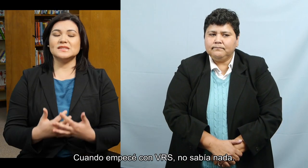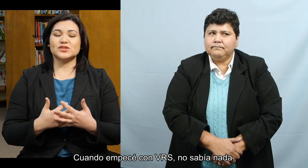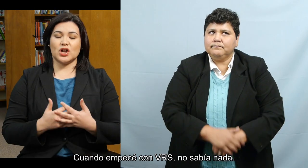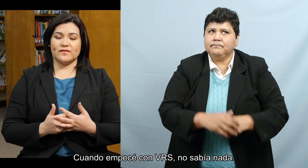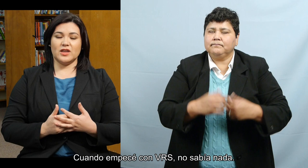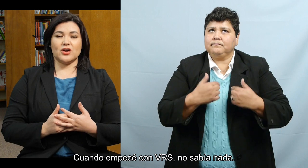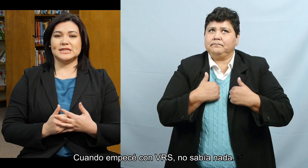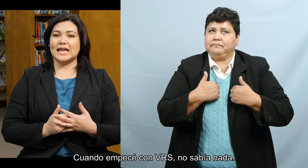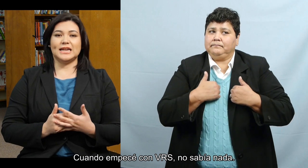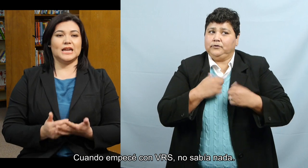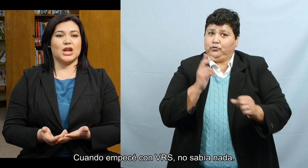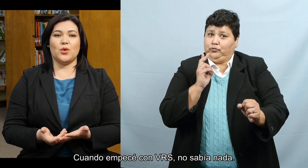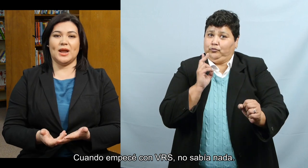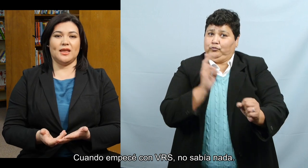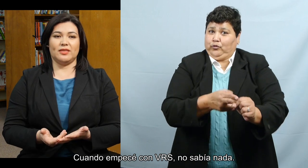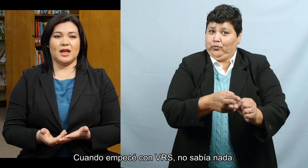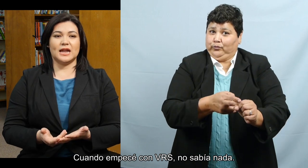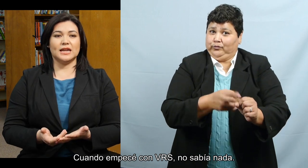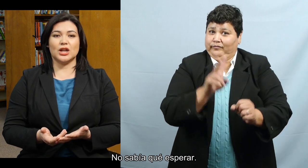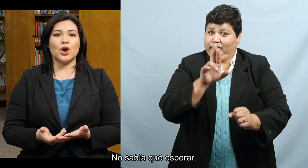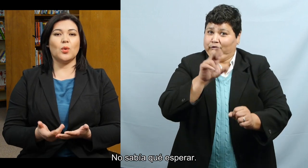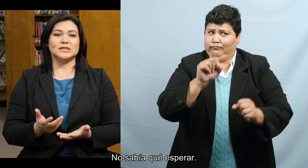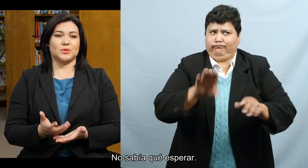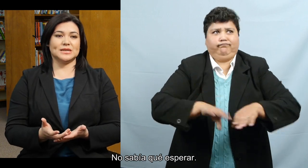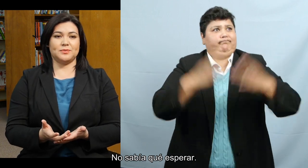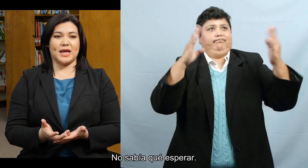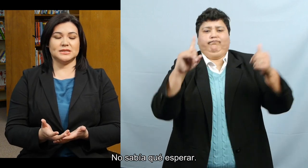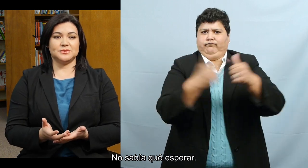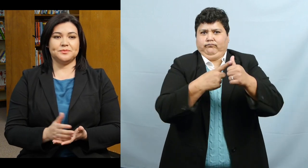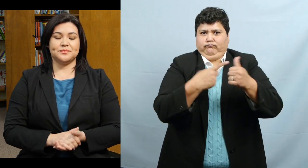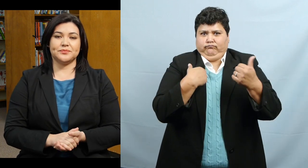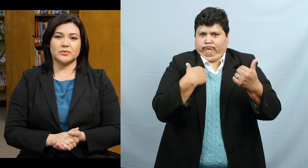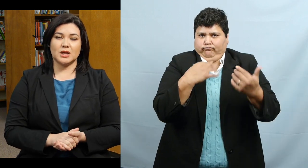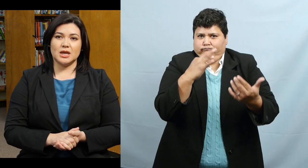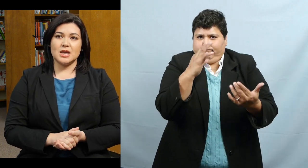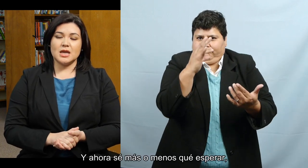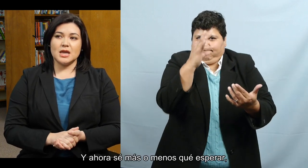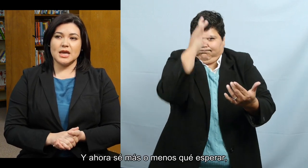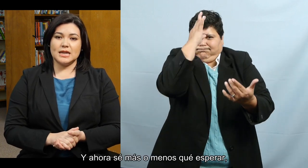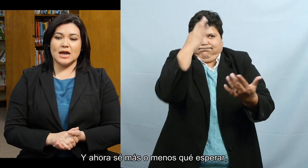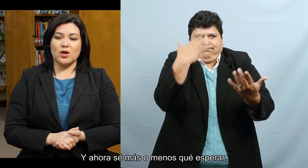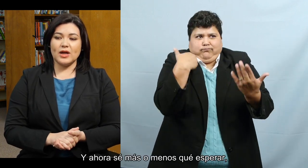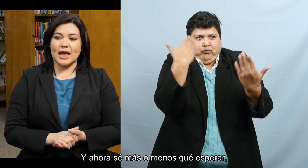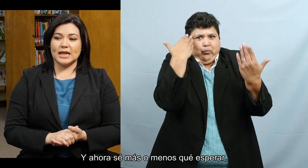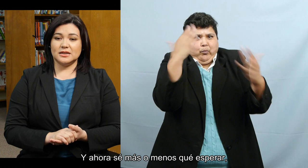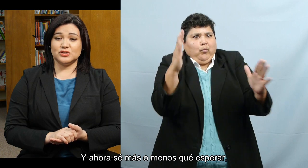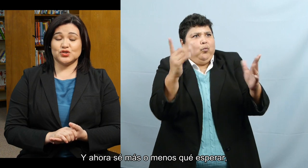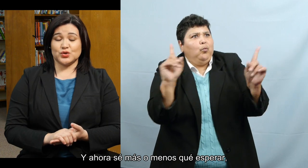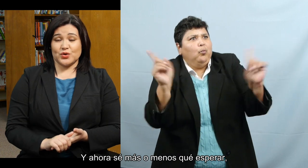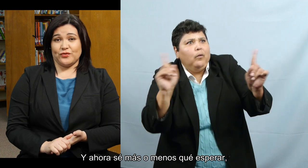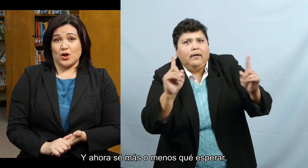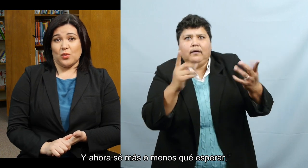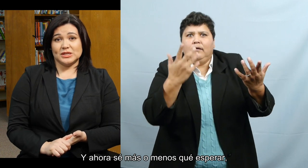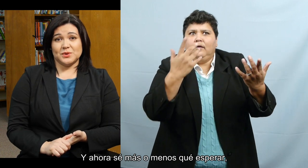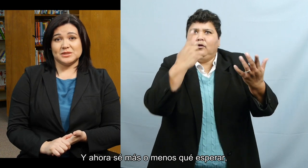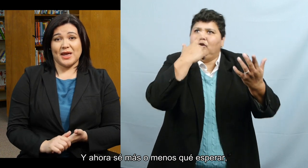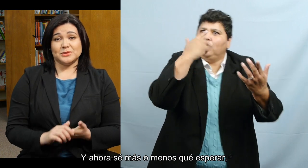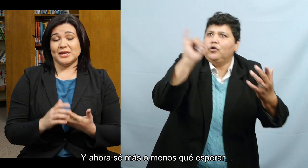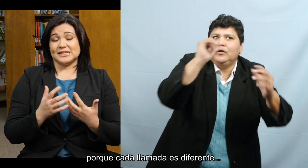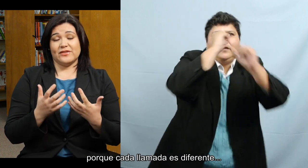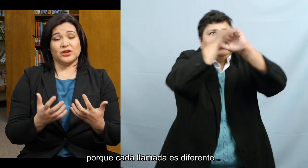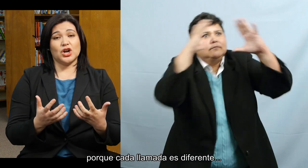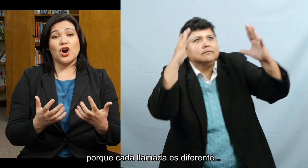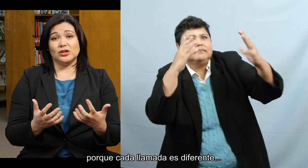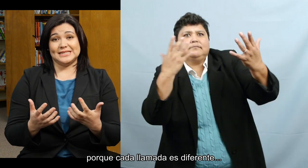When I started VRS I didn't know anything. I didn't know what to expect. And now that I sort of know what to